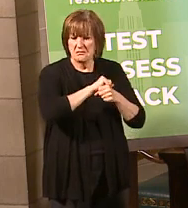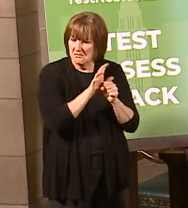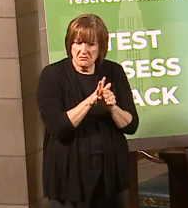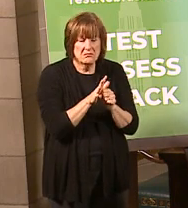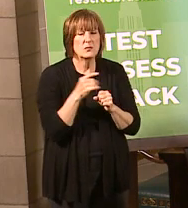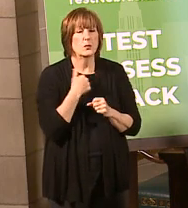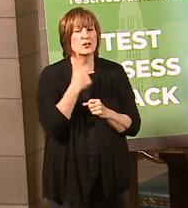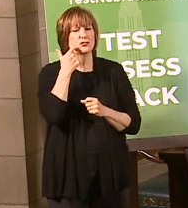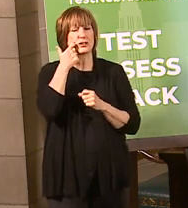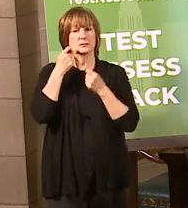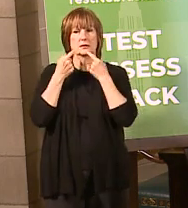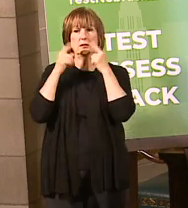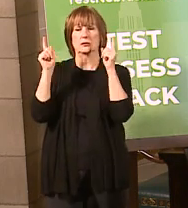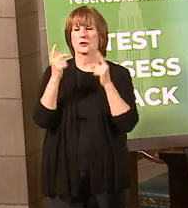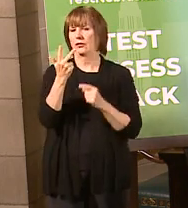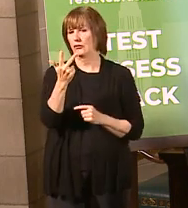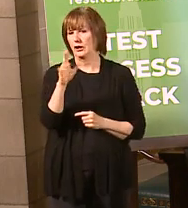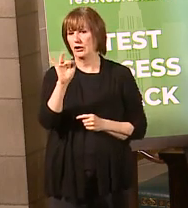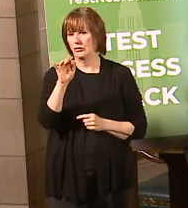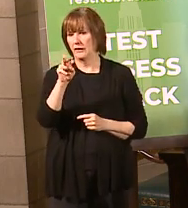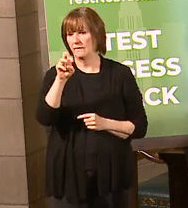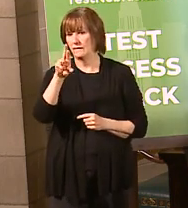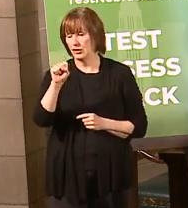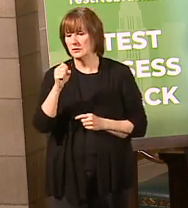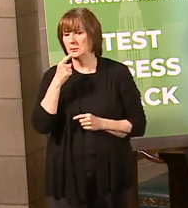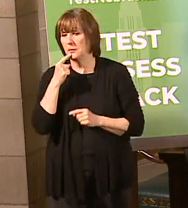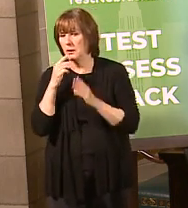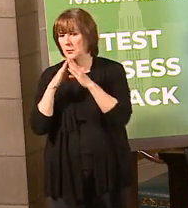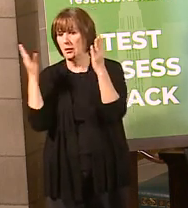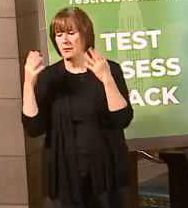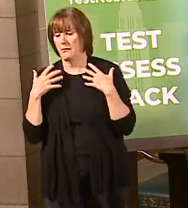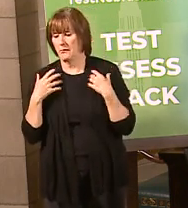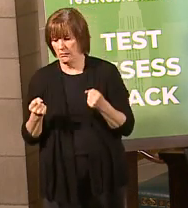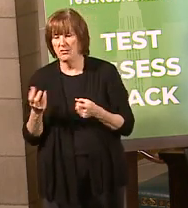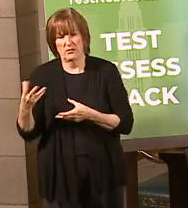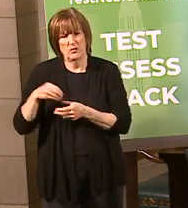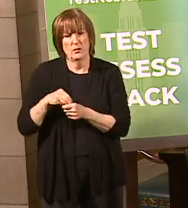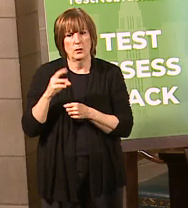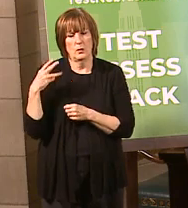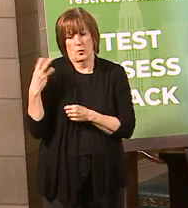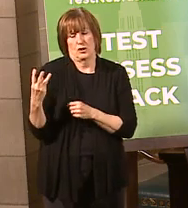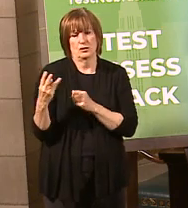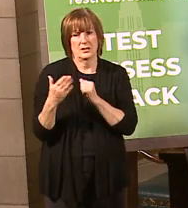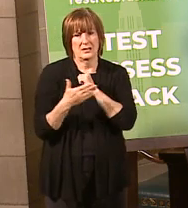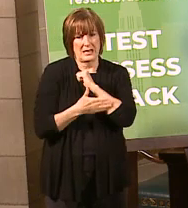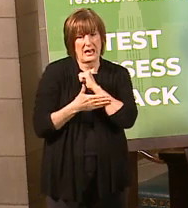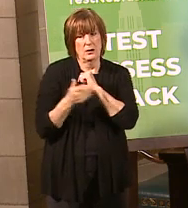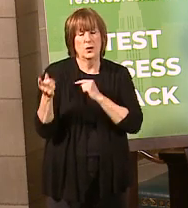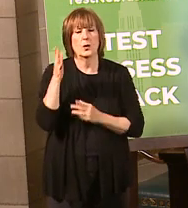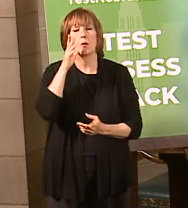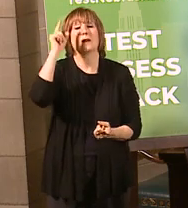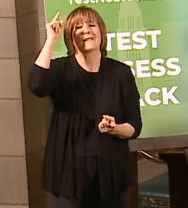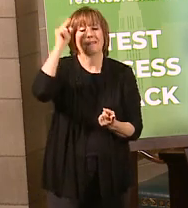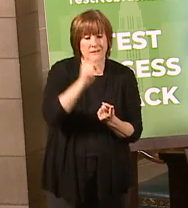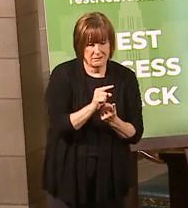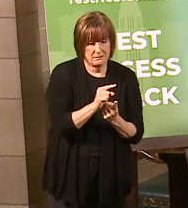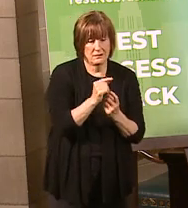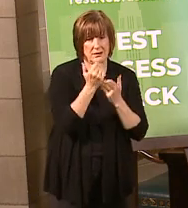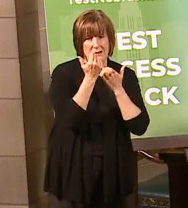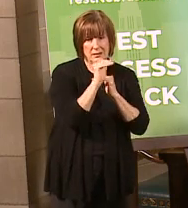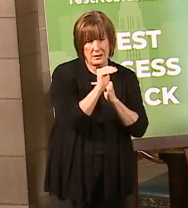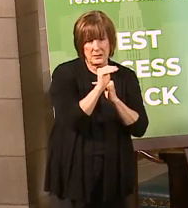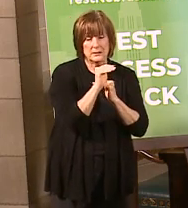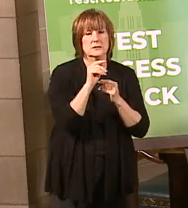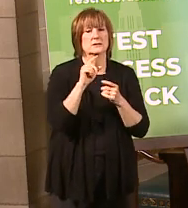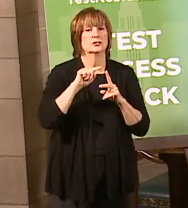just made that announcement with regard to the Three Rivers Public Health Department. That includes Washington County. They will be going under the less restrictive guidelines starting May 11th.